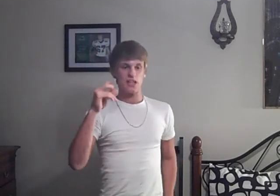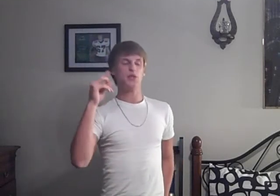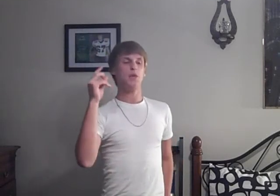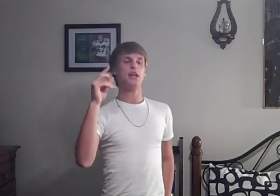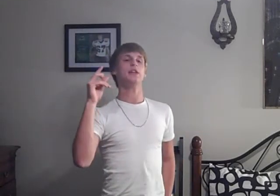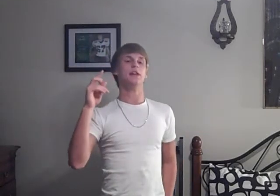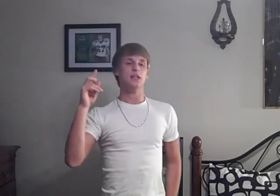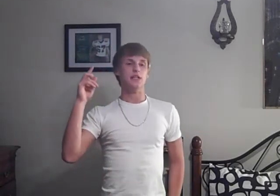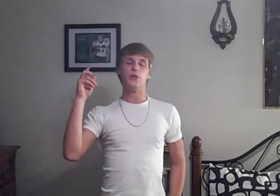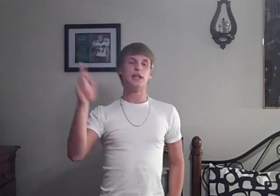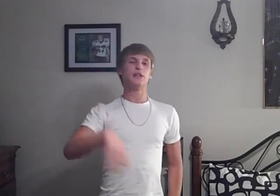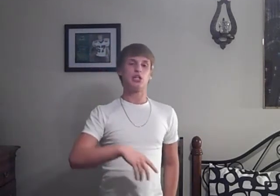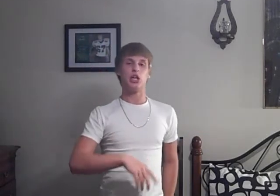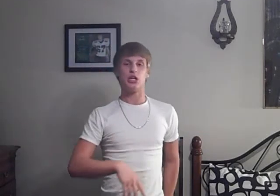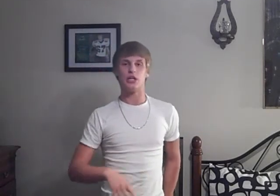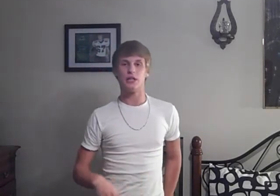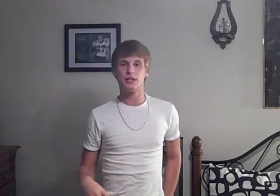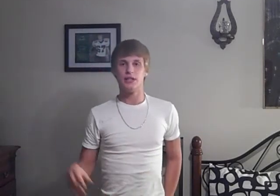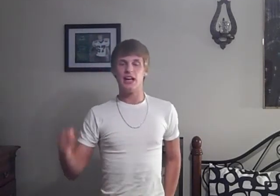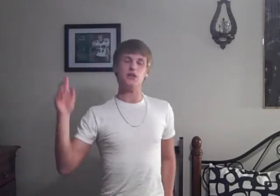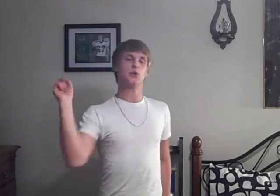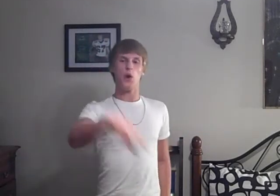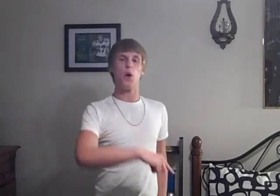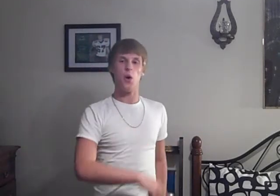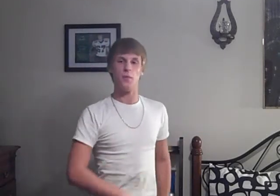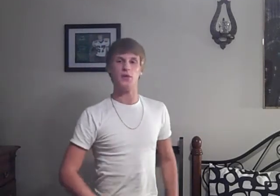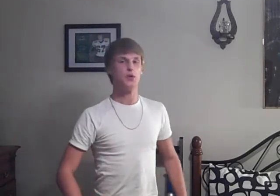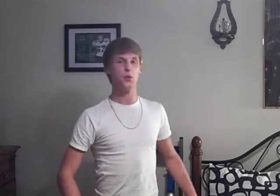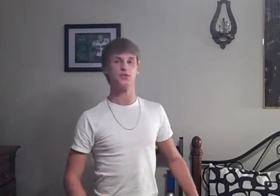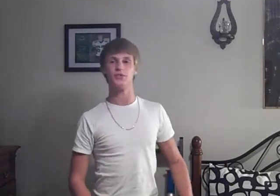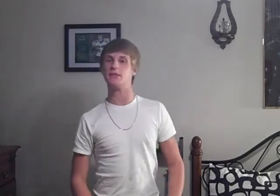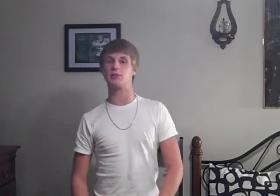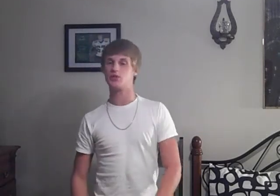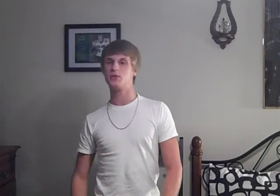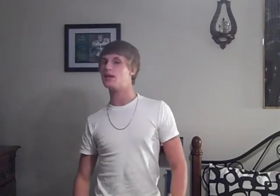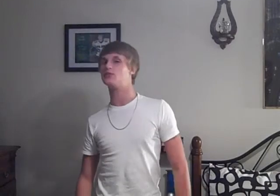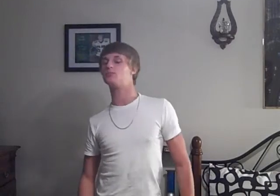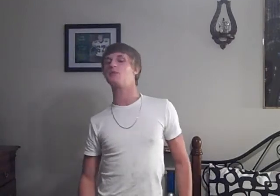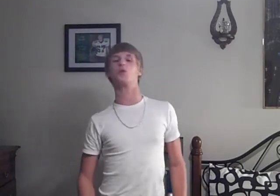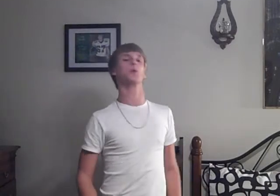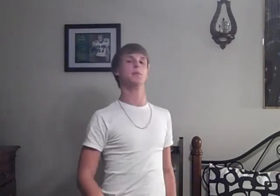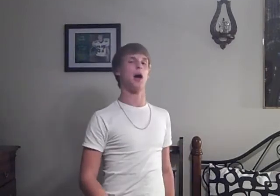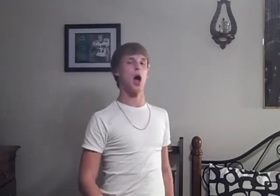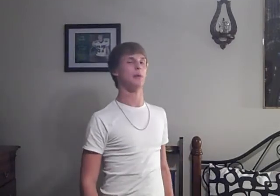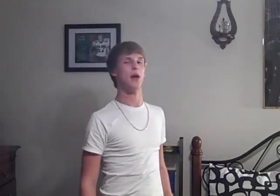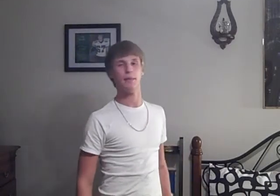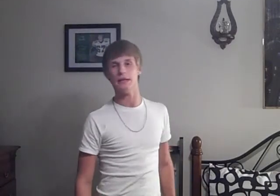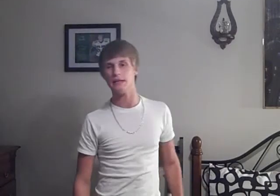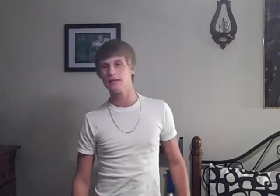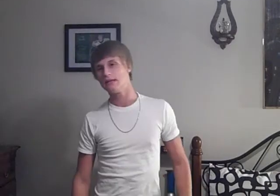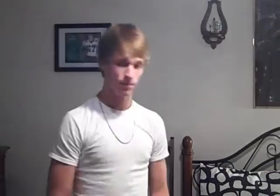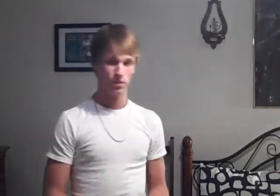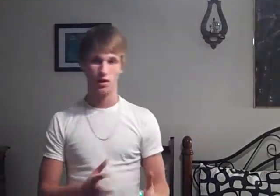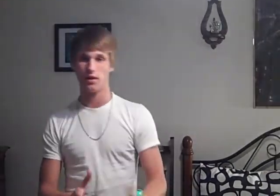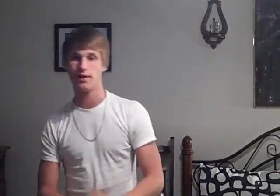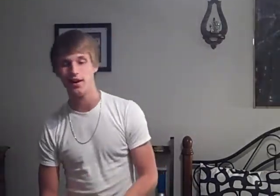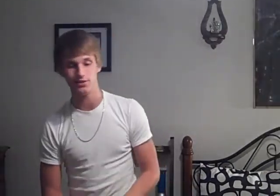So then You get in the car And you go home And you go to sleep Because your day has just been ruined By a Hobby Lobby Alright guys